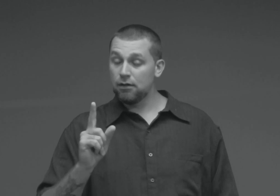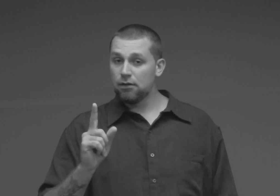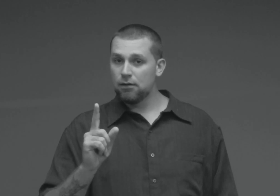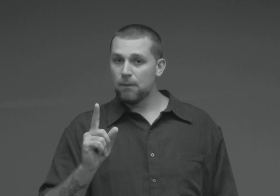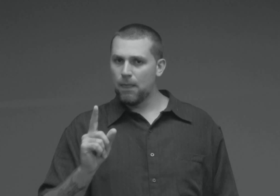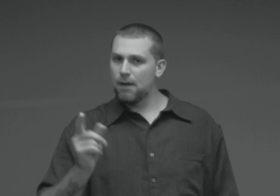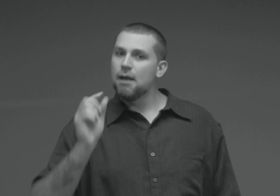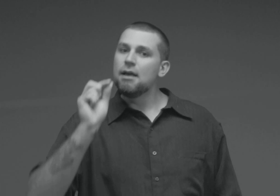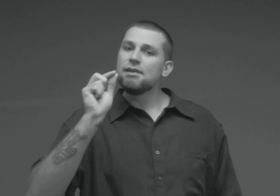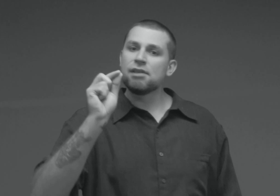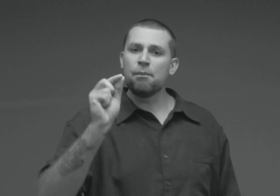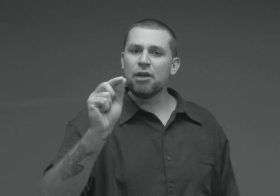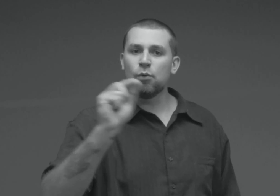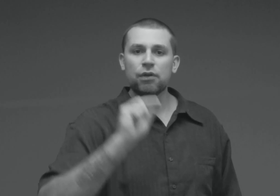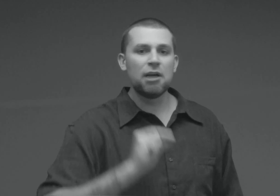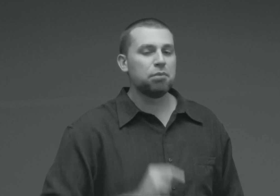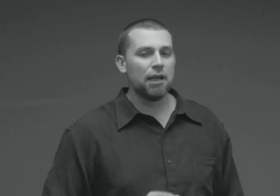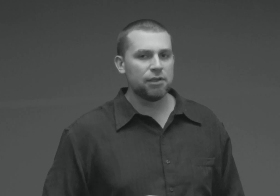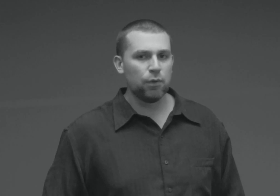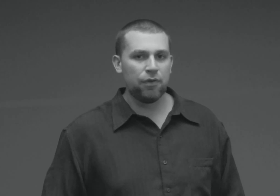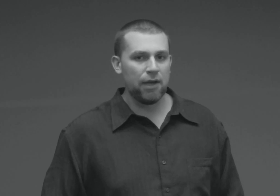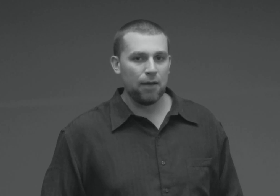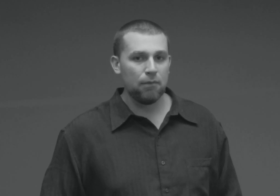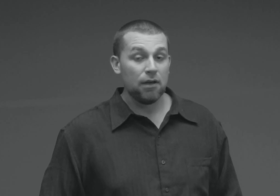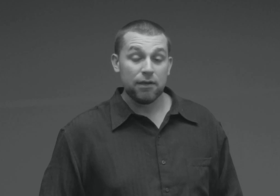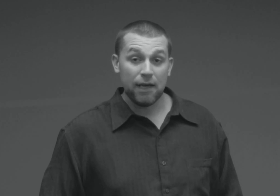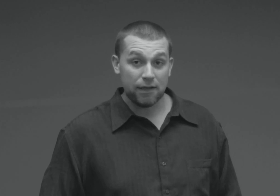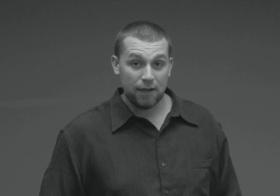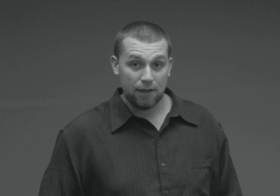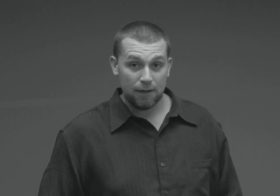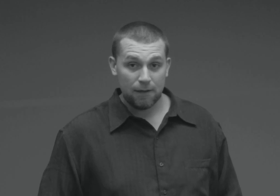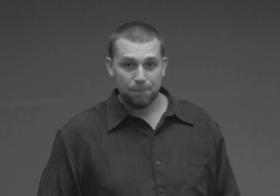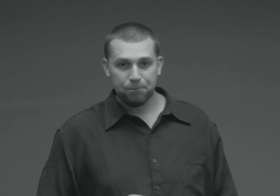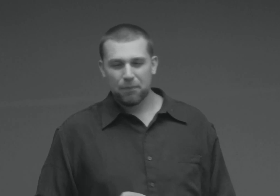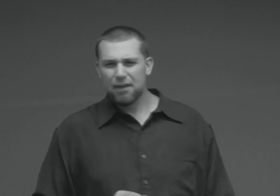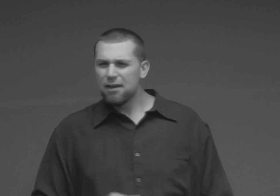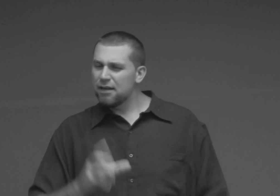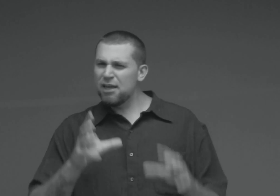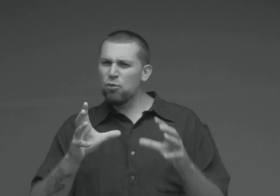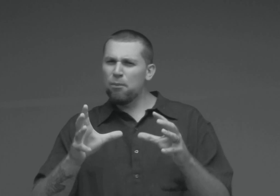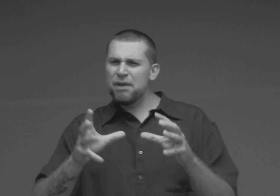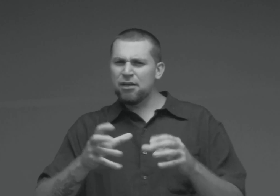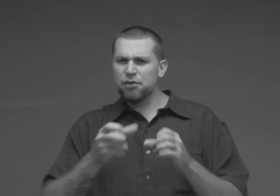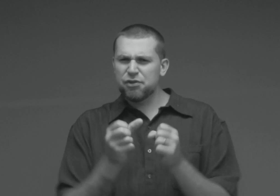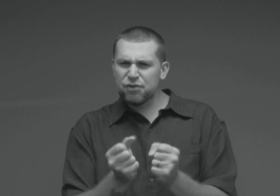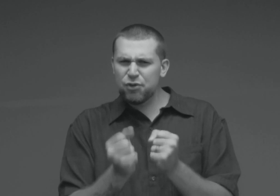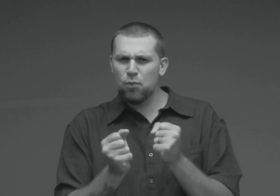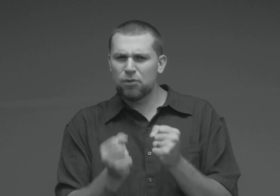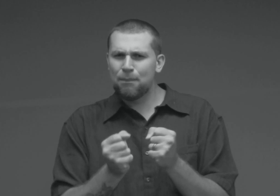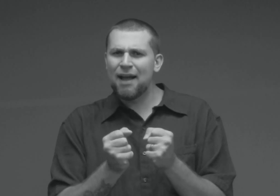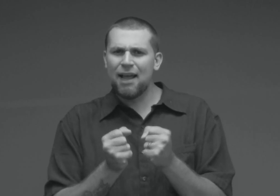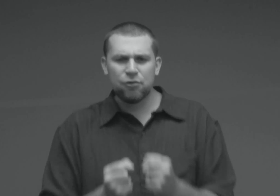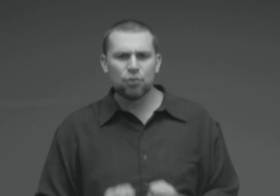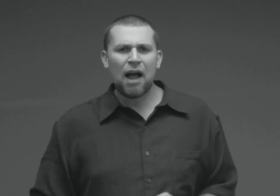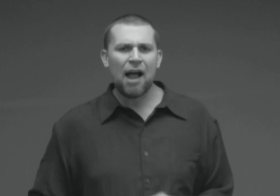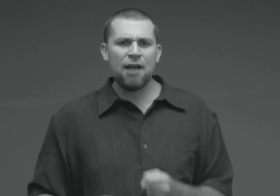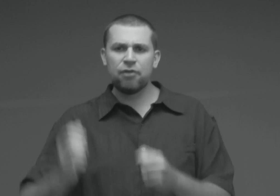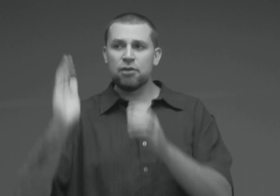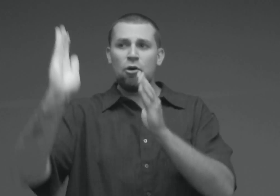something will take place within him yet again. He will be consumed by a drive to go